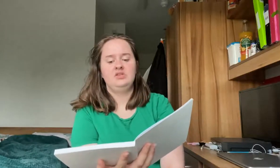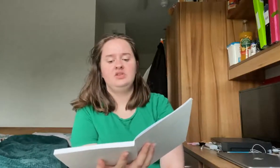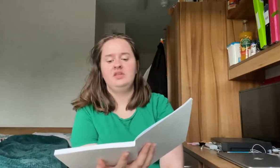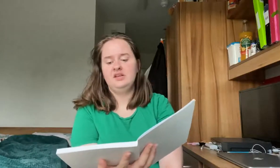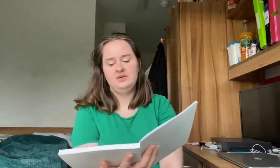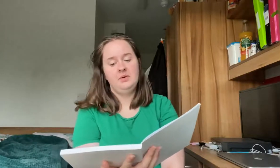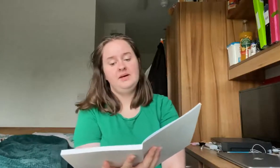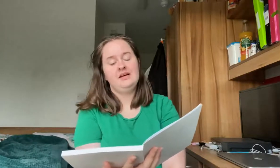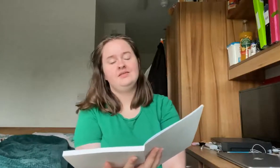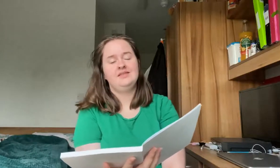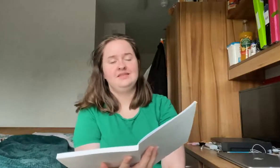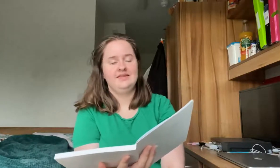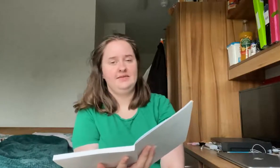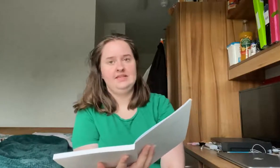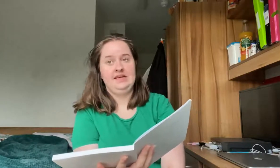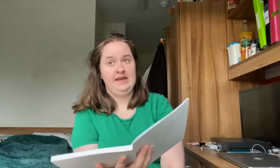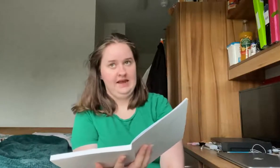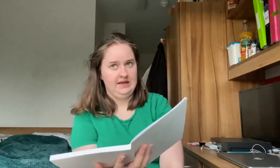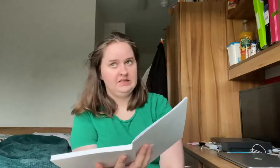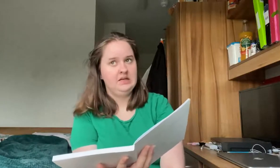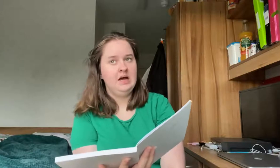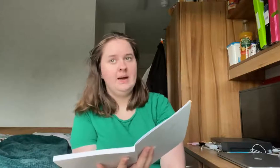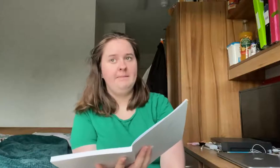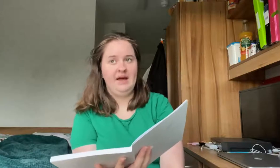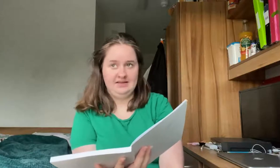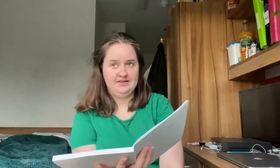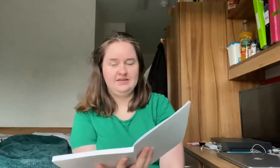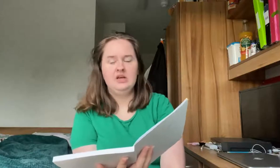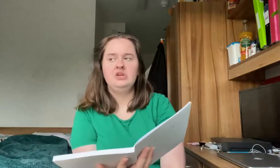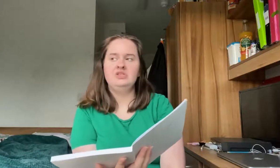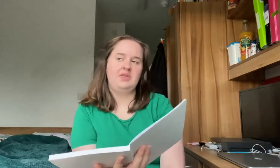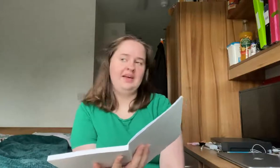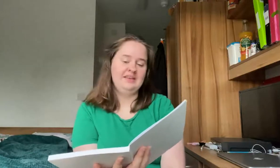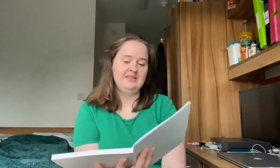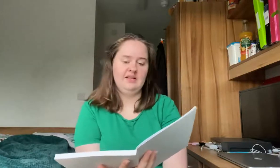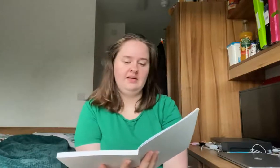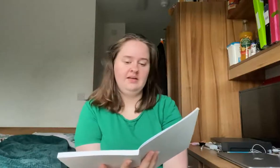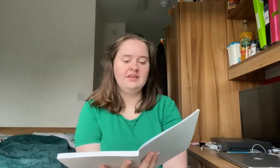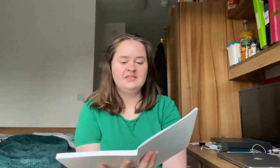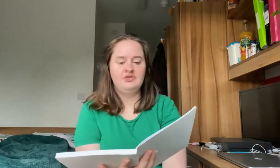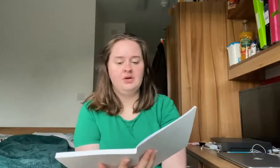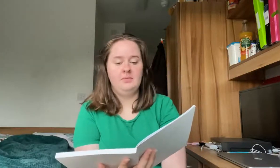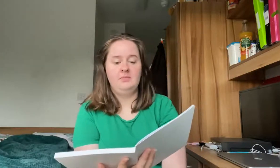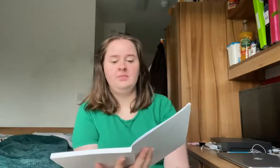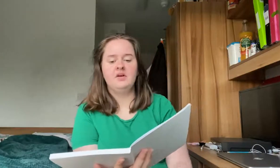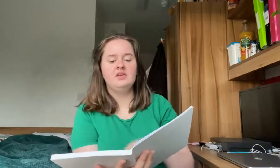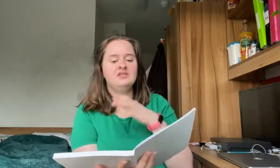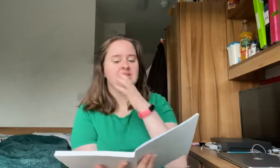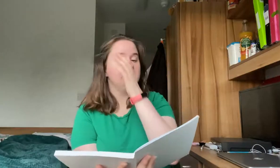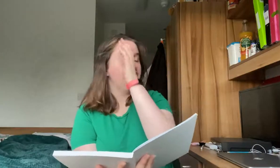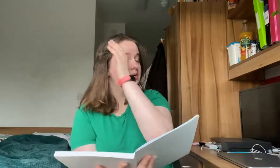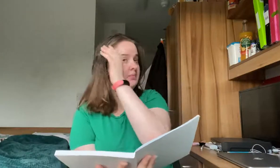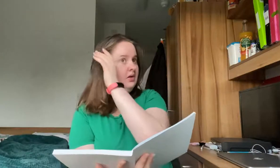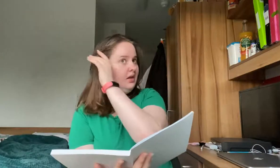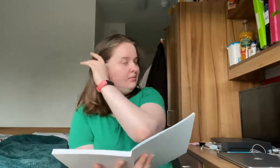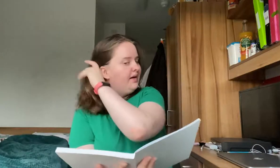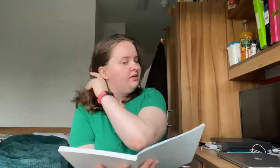£31.78 so that is a considerable amount